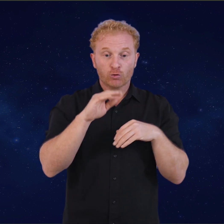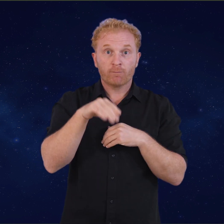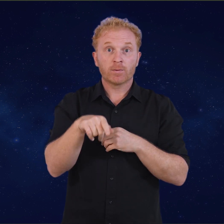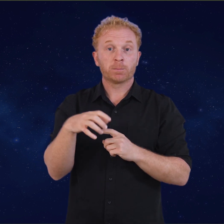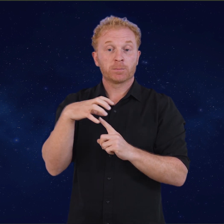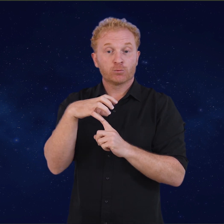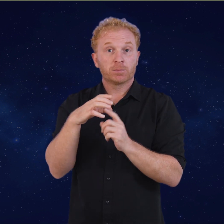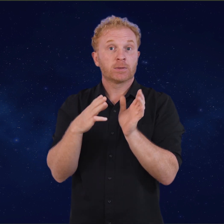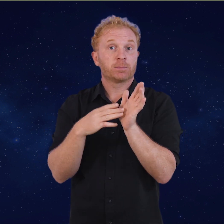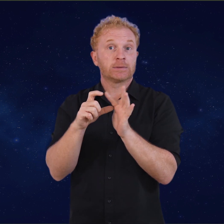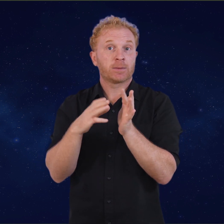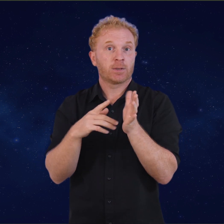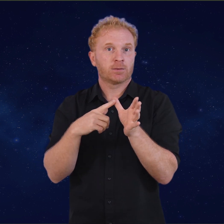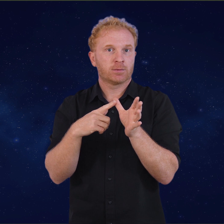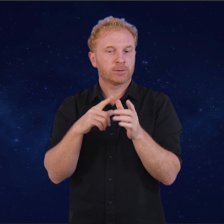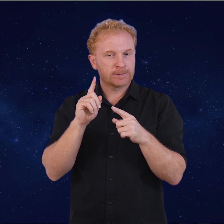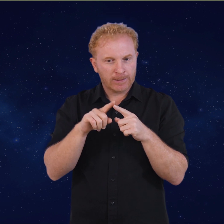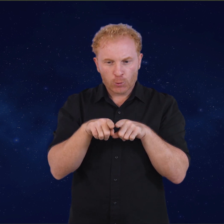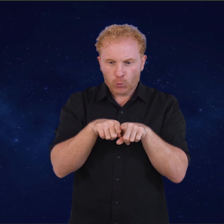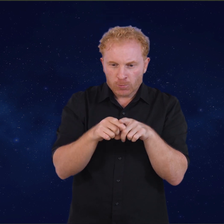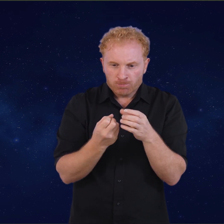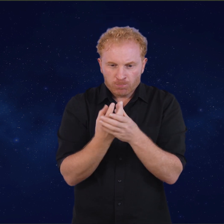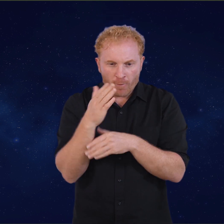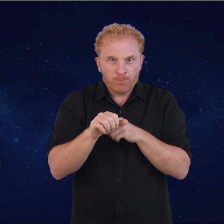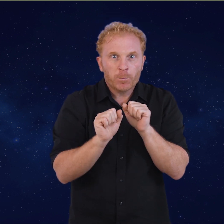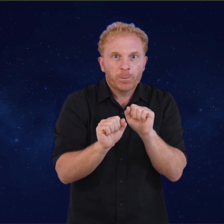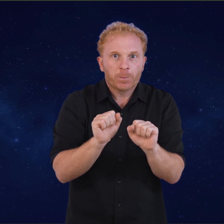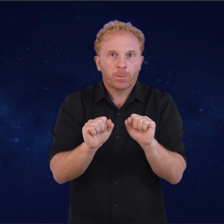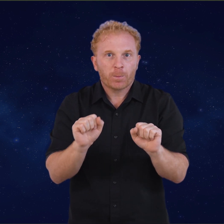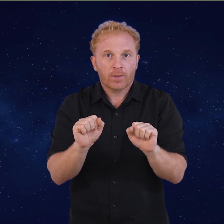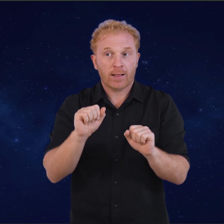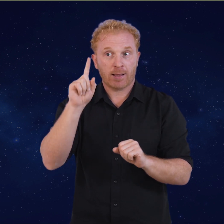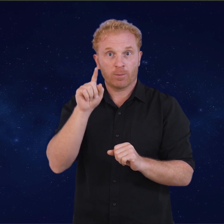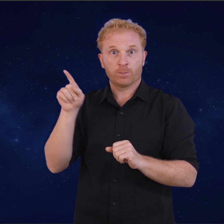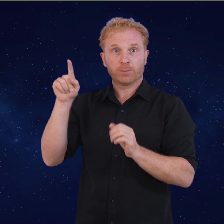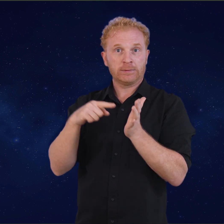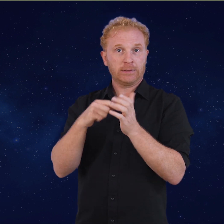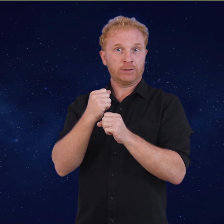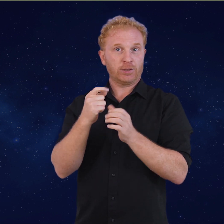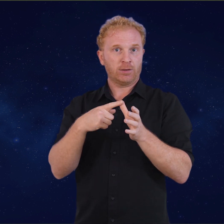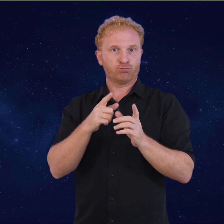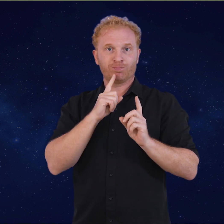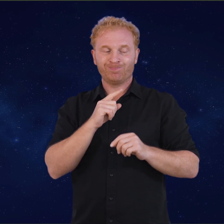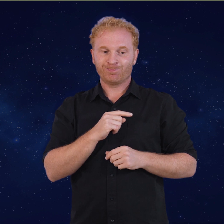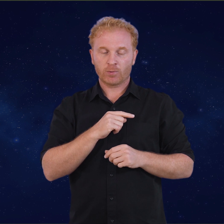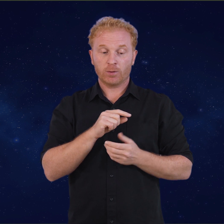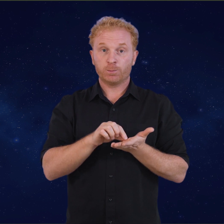Research on MDMA and psilocybin is still emerging, and the TGA currently recommends that the